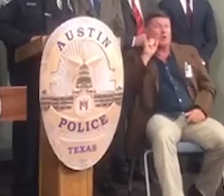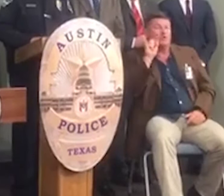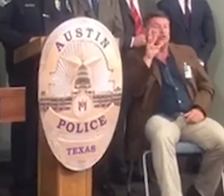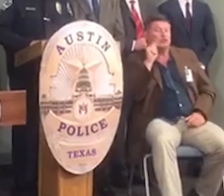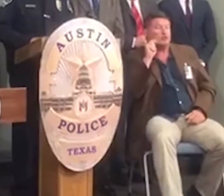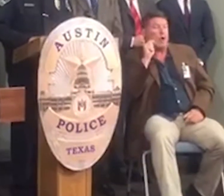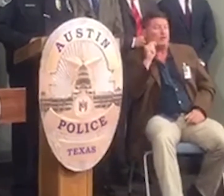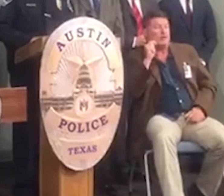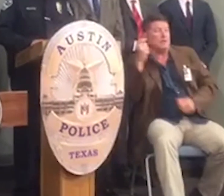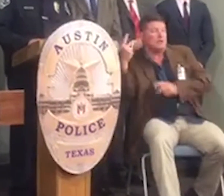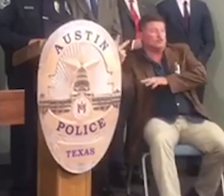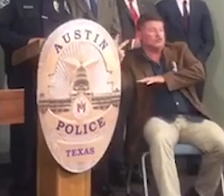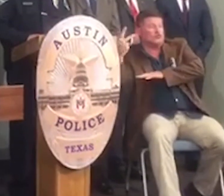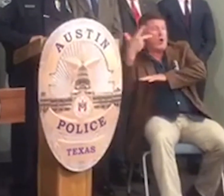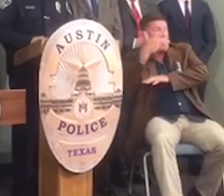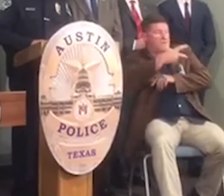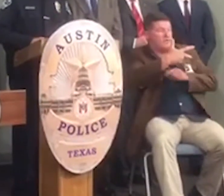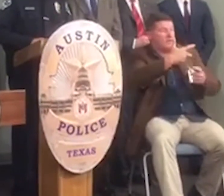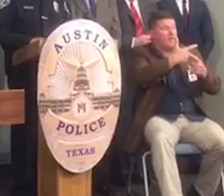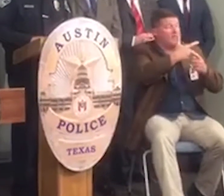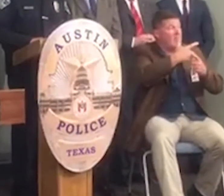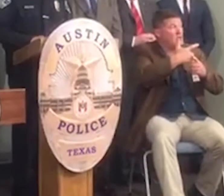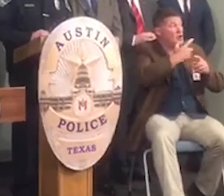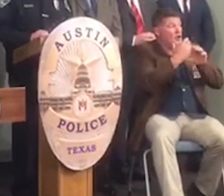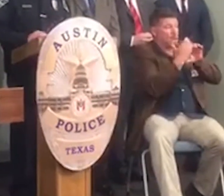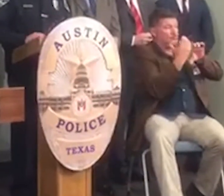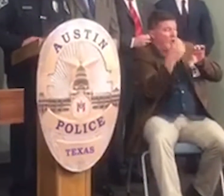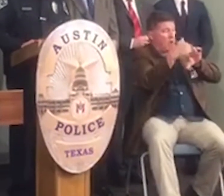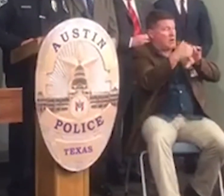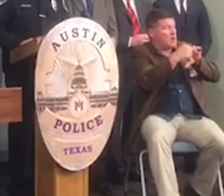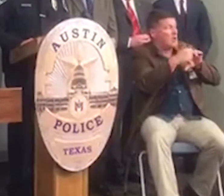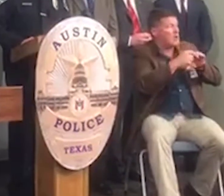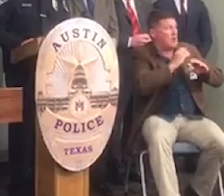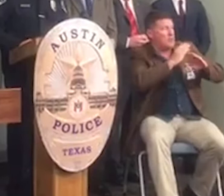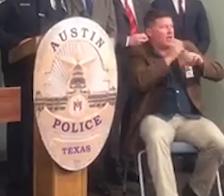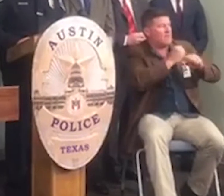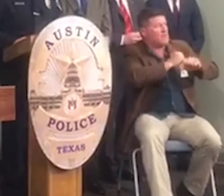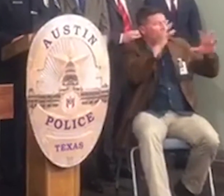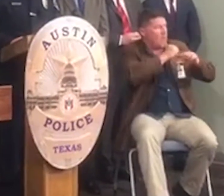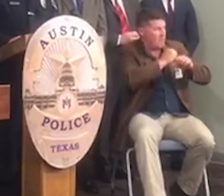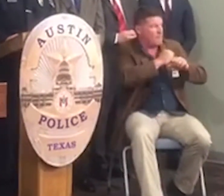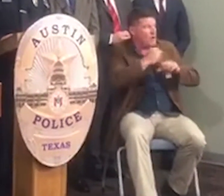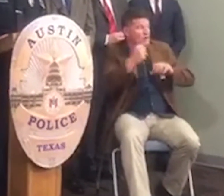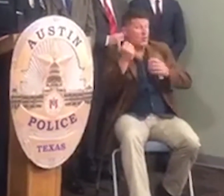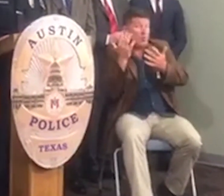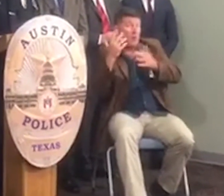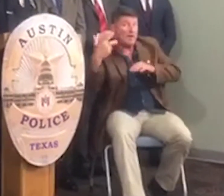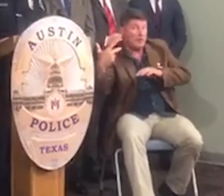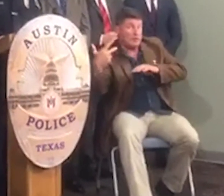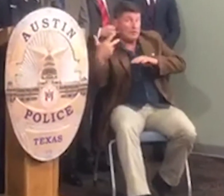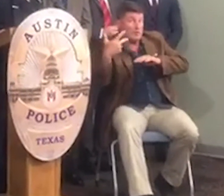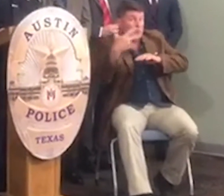and the equipment that provides ballistic protection because we wanted to have the best outcome but we also wanted to have the most safe